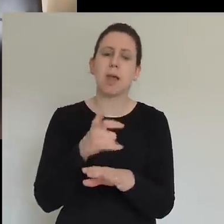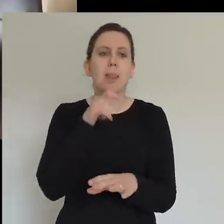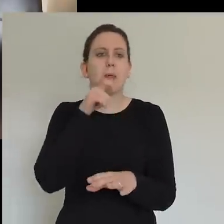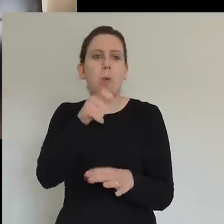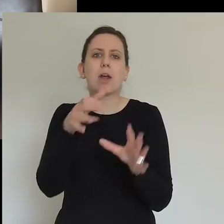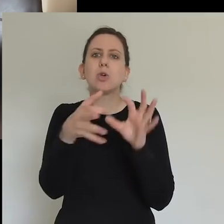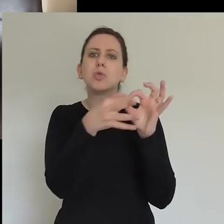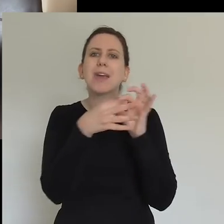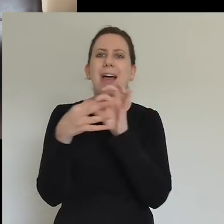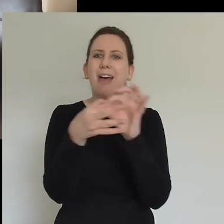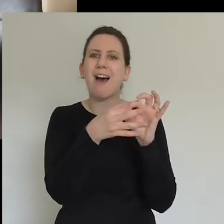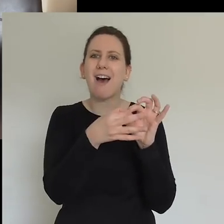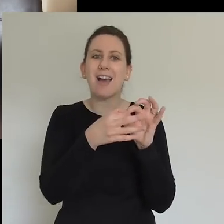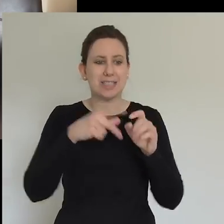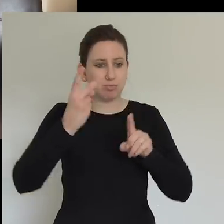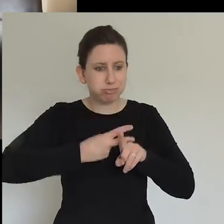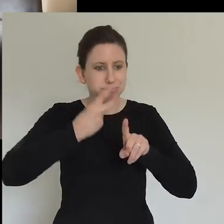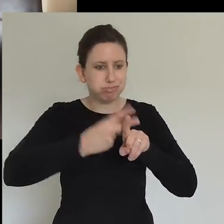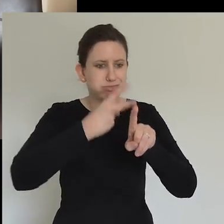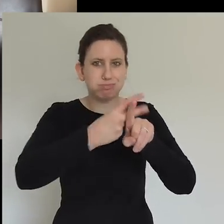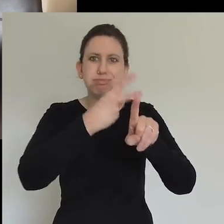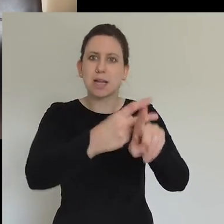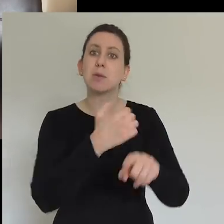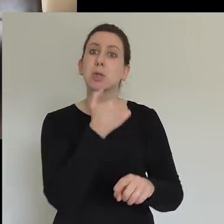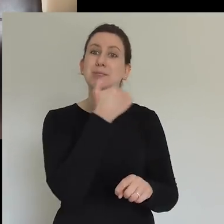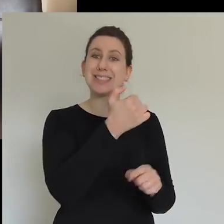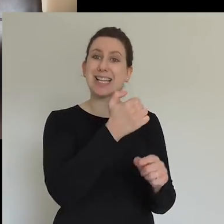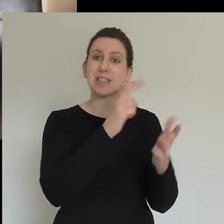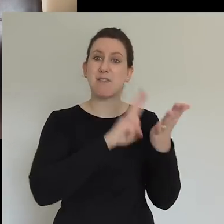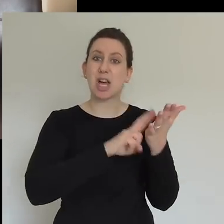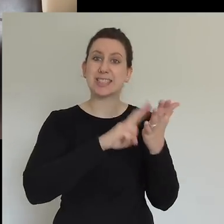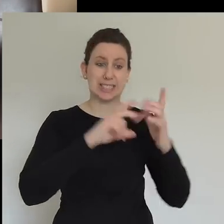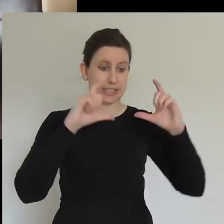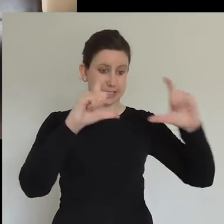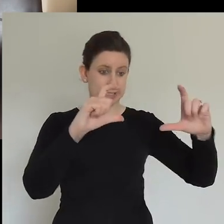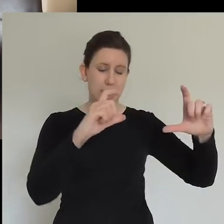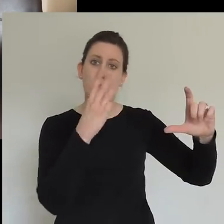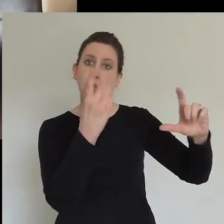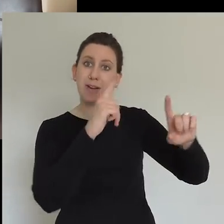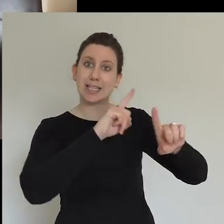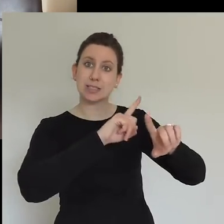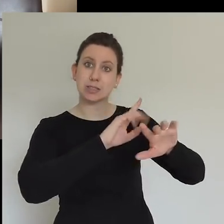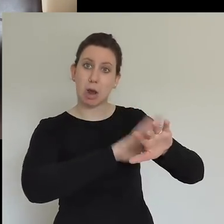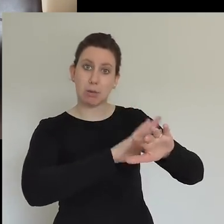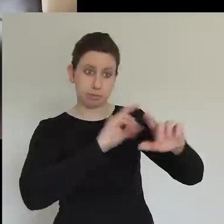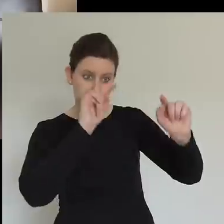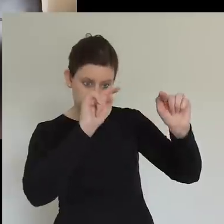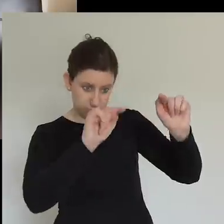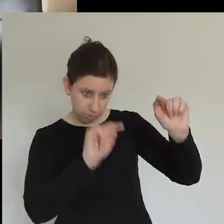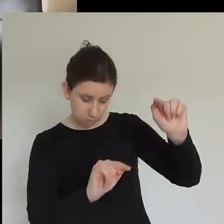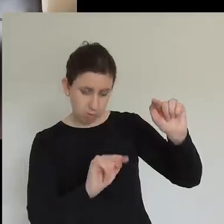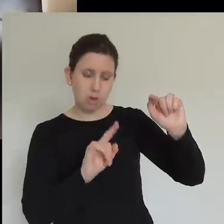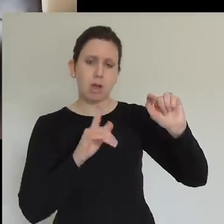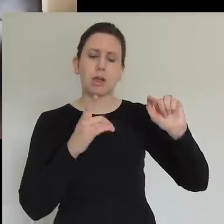verses. Wow. Not independently, we go together. Not on my own, we go together. Not for my own devices. No, we go together.